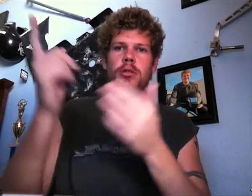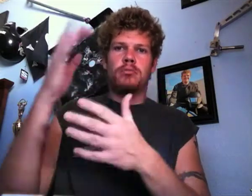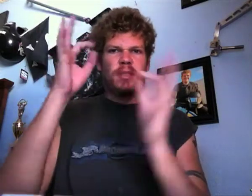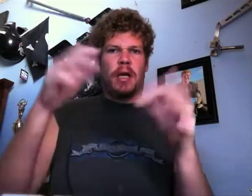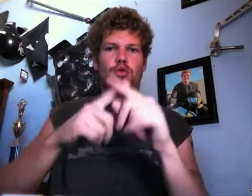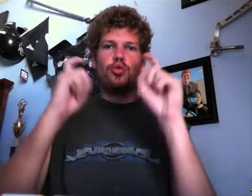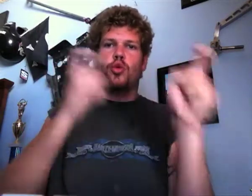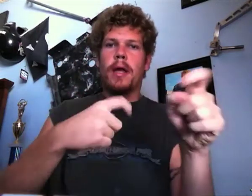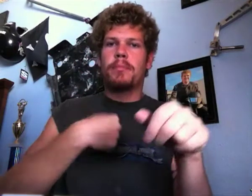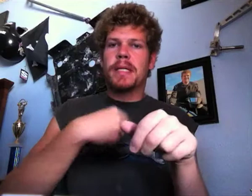I'm just going to pee.